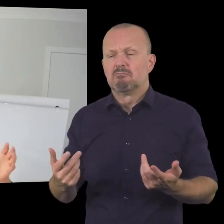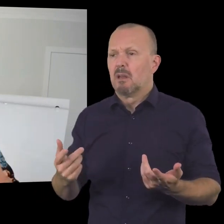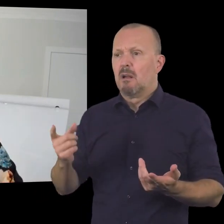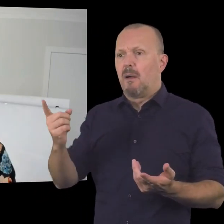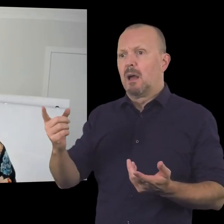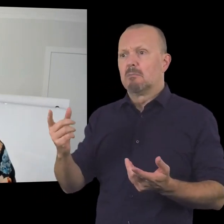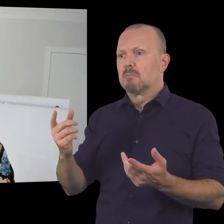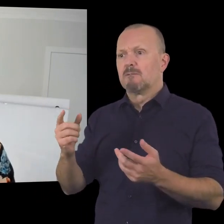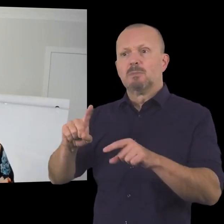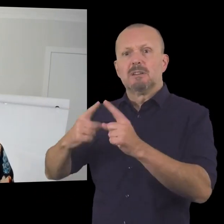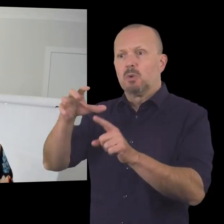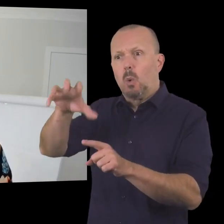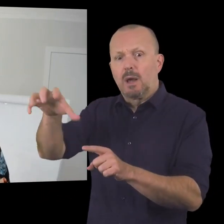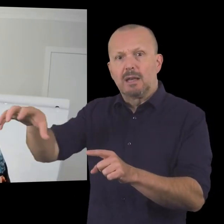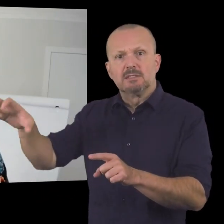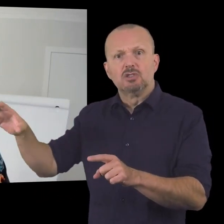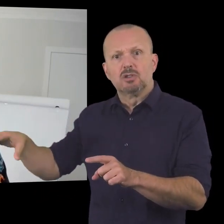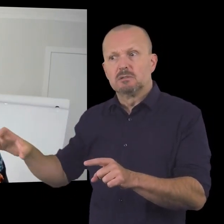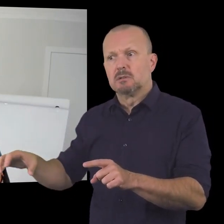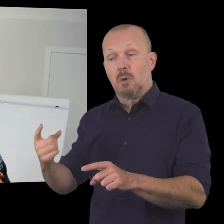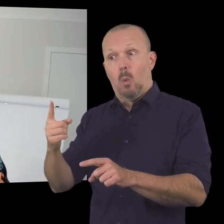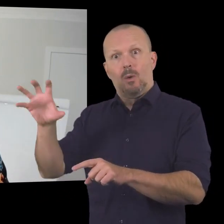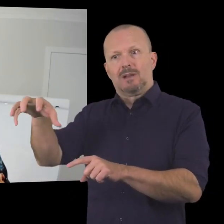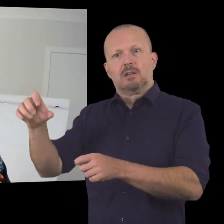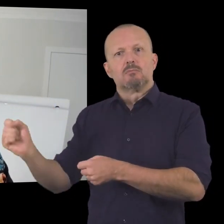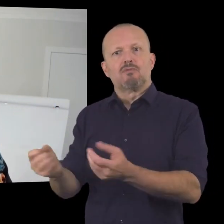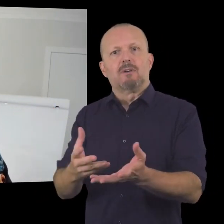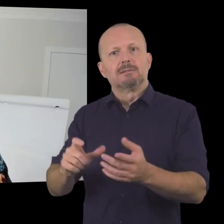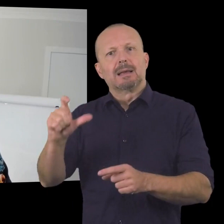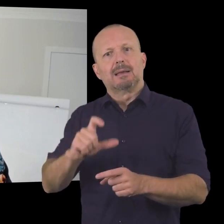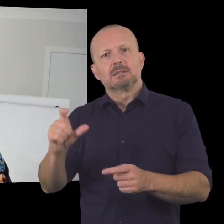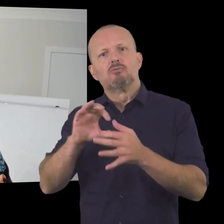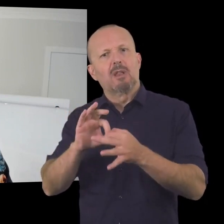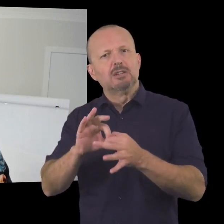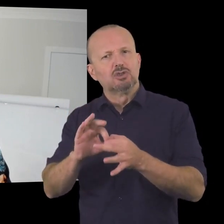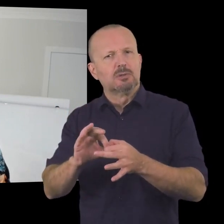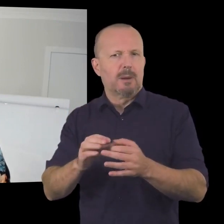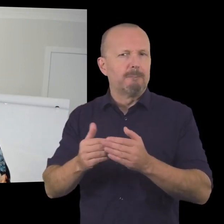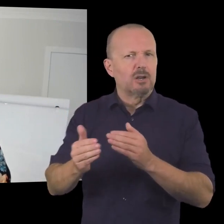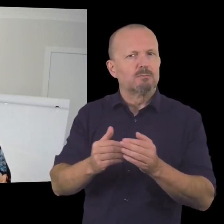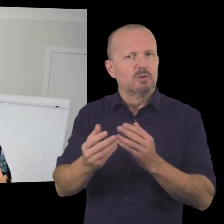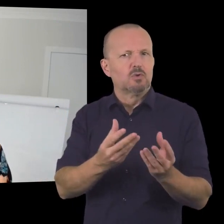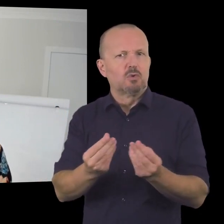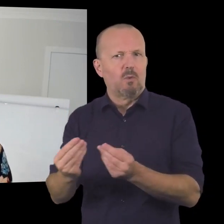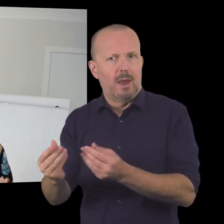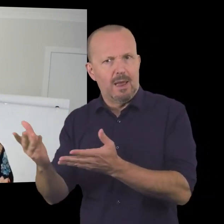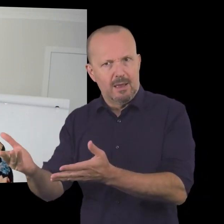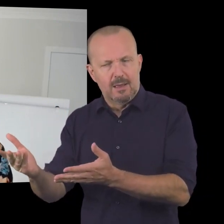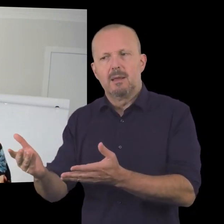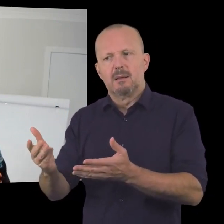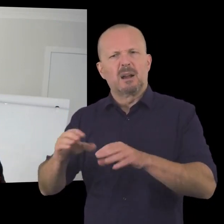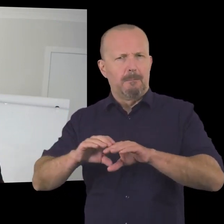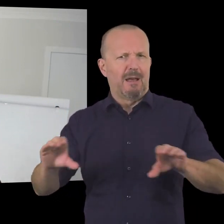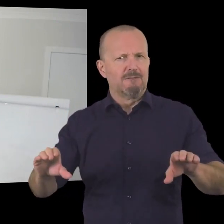brandon pins from all sorts of different organizations so in food all is one example so in food is an organization that provides uh customer relationship management